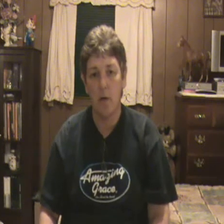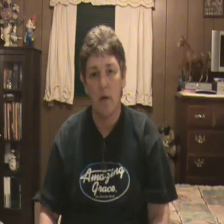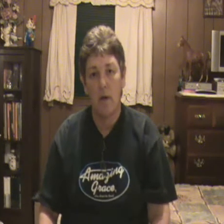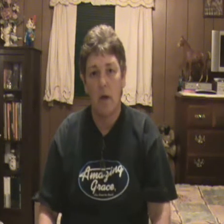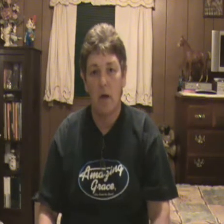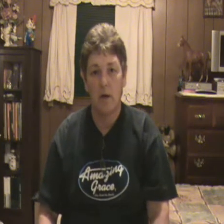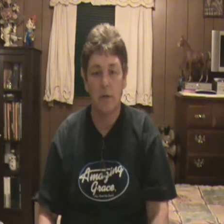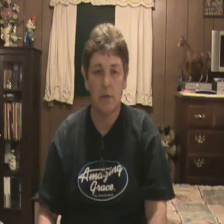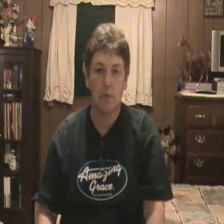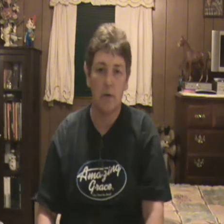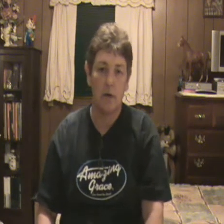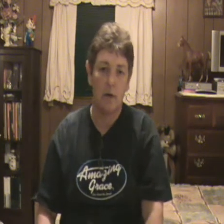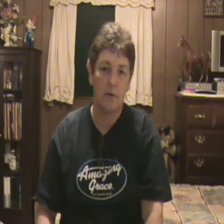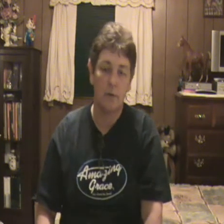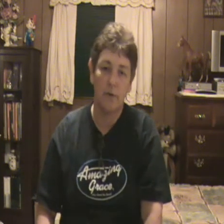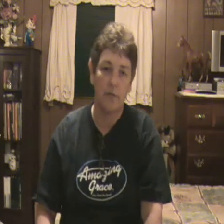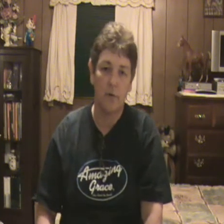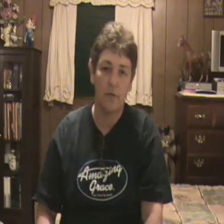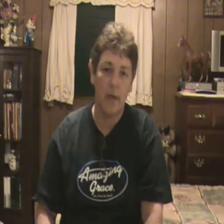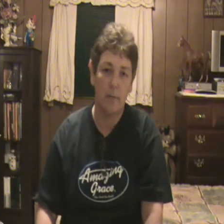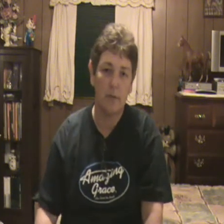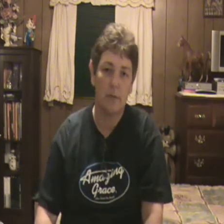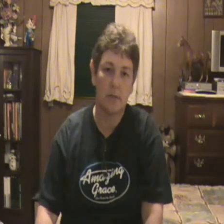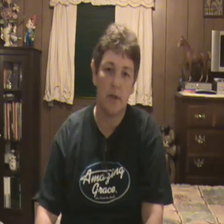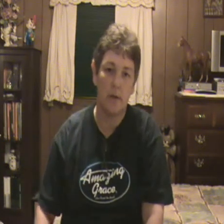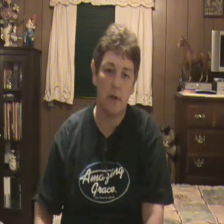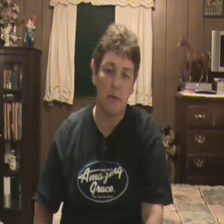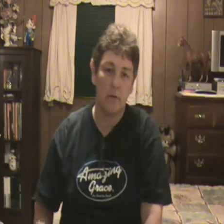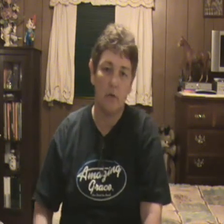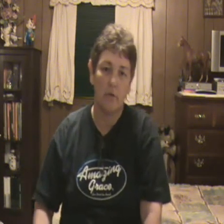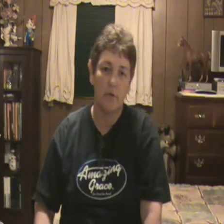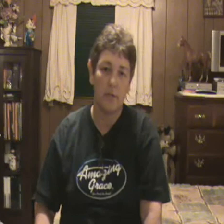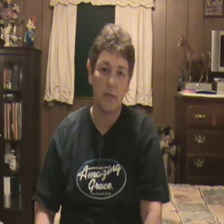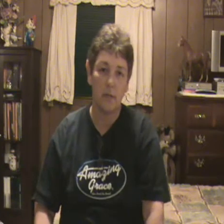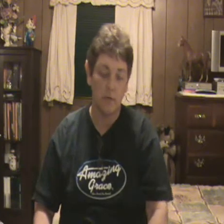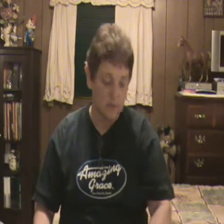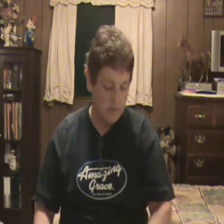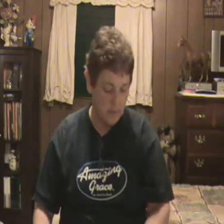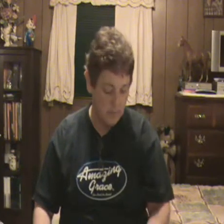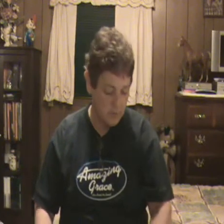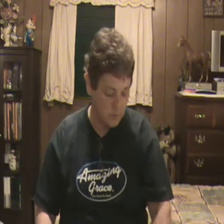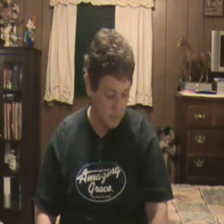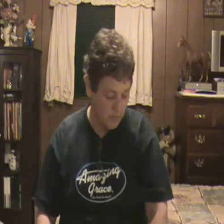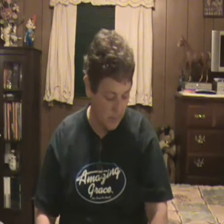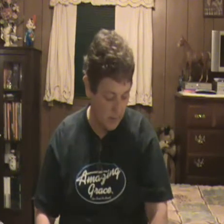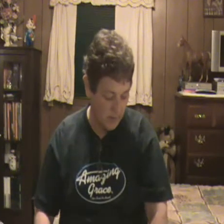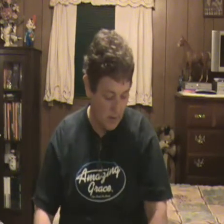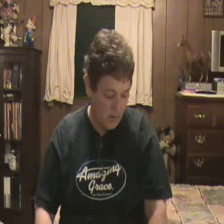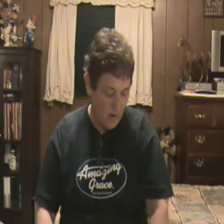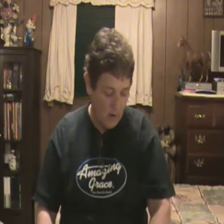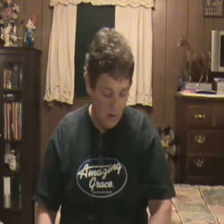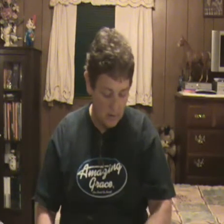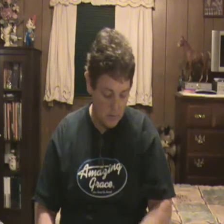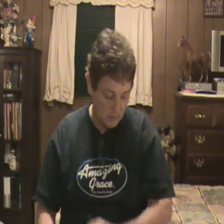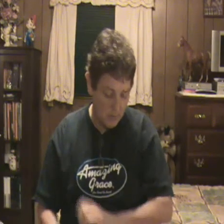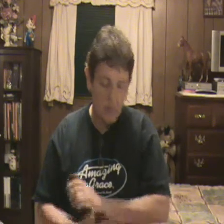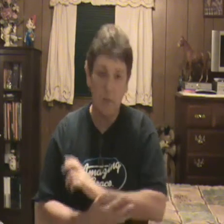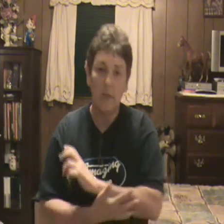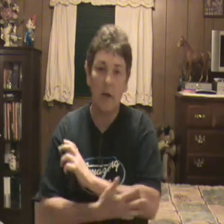because you don't want to do any further damage to that nerve or tendon or any of the muscles or anything. So I'm, you know, really